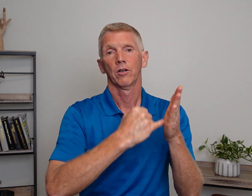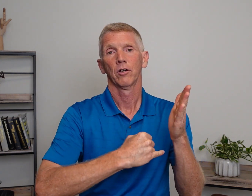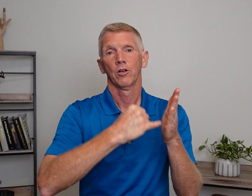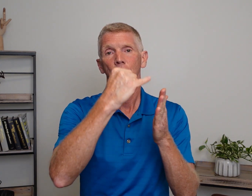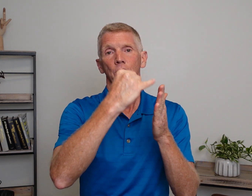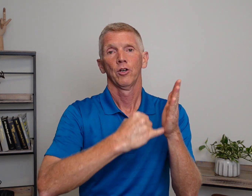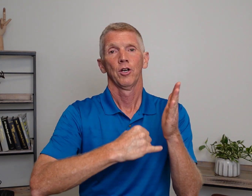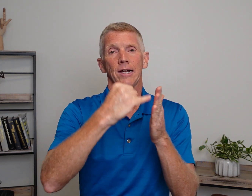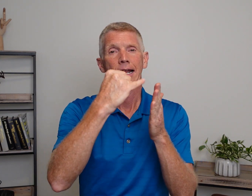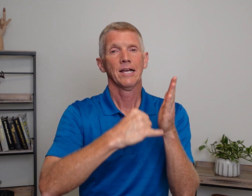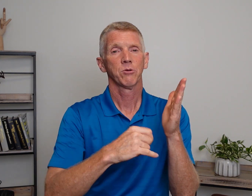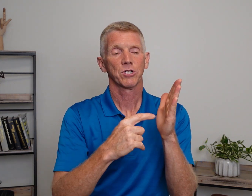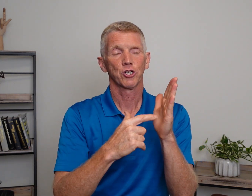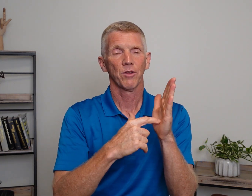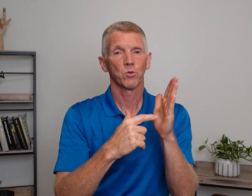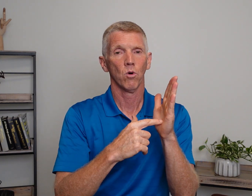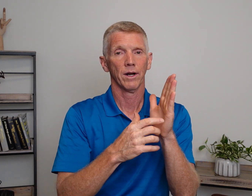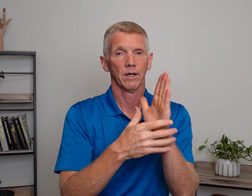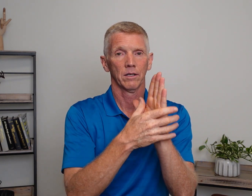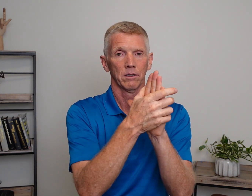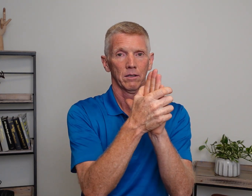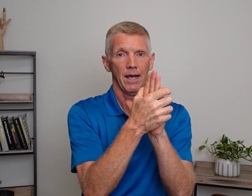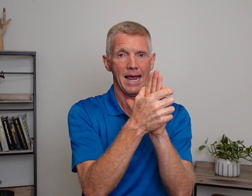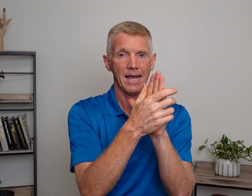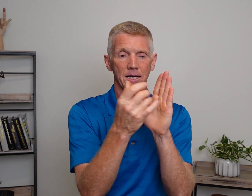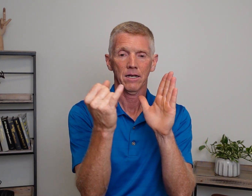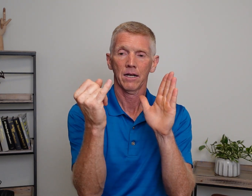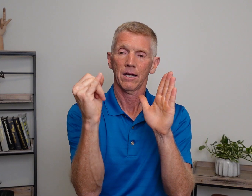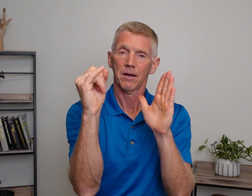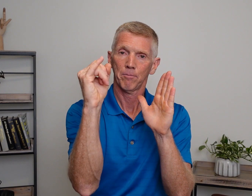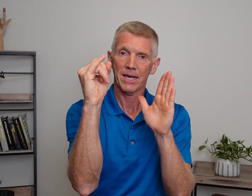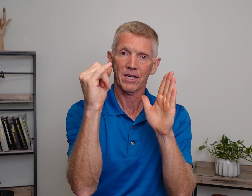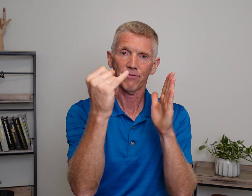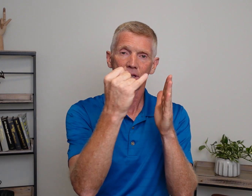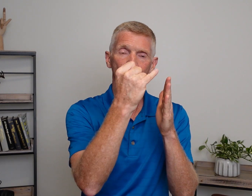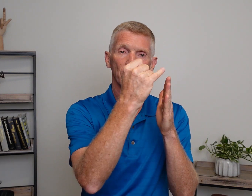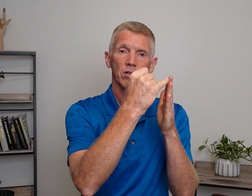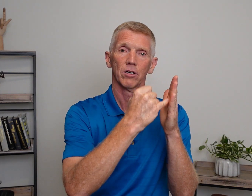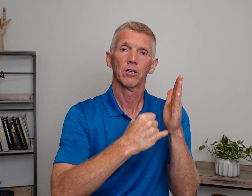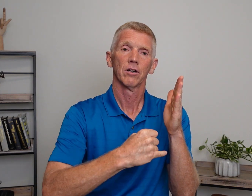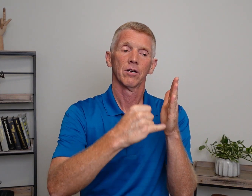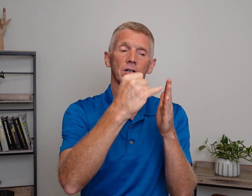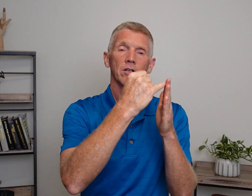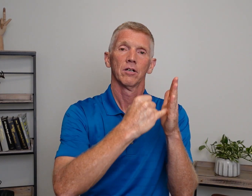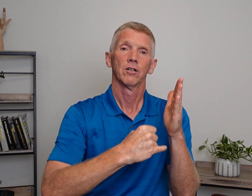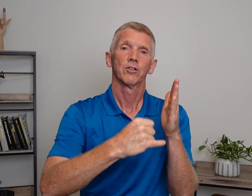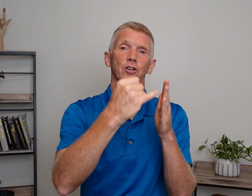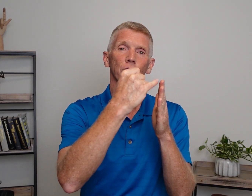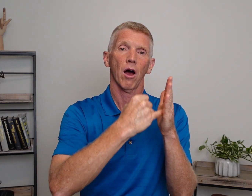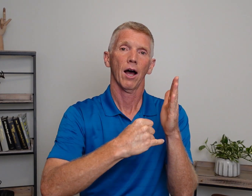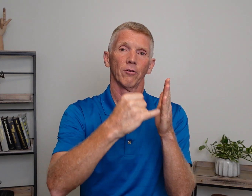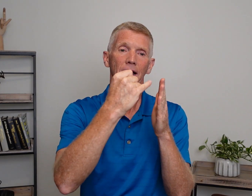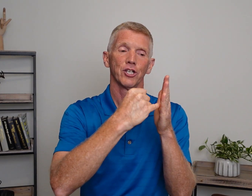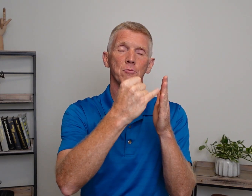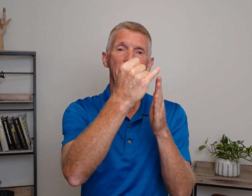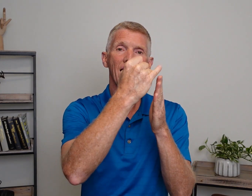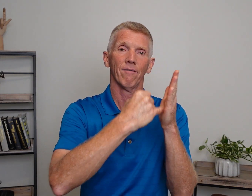Art. And initially, we're just going show you this one. Hand. Pinky finger. To draw. Right? Because you may have